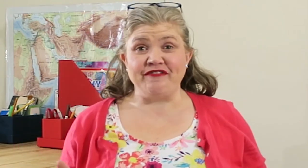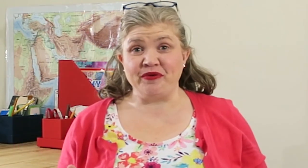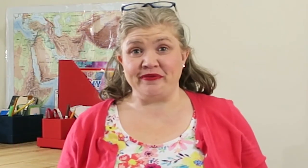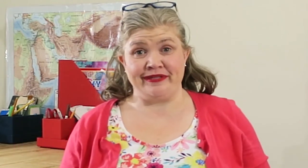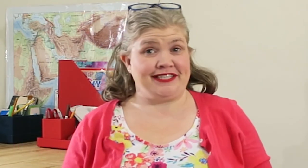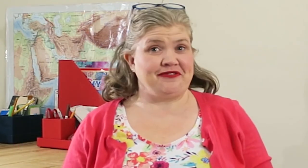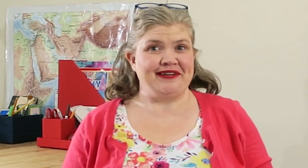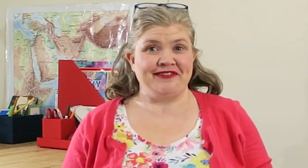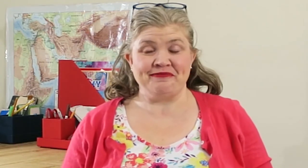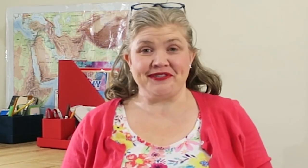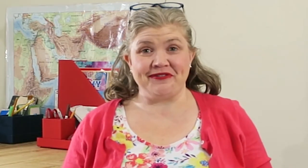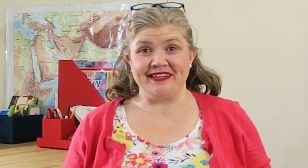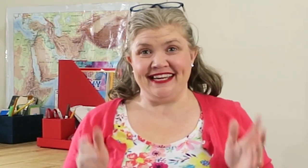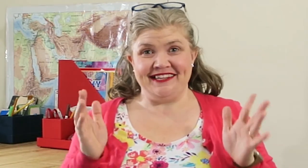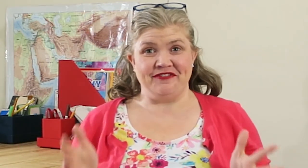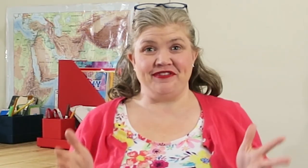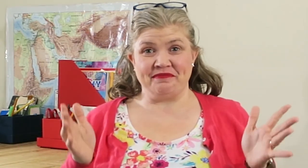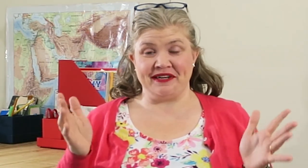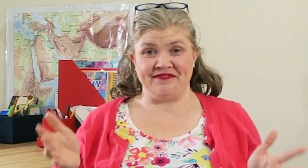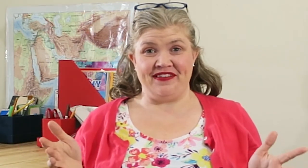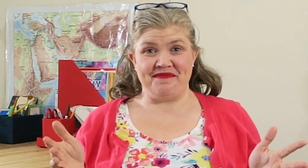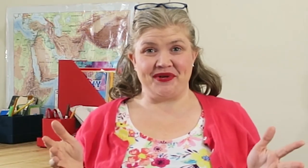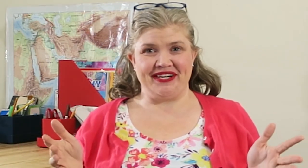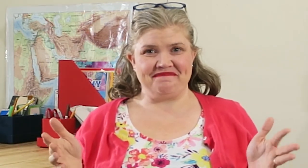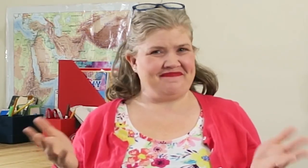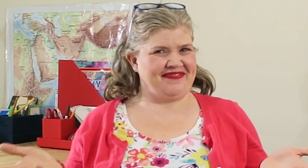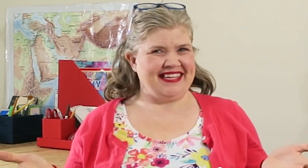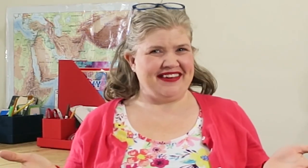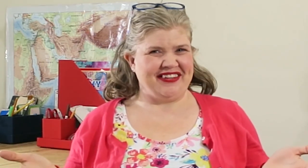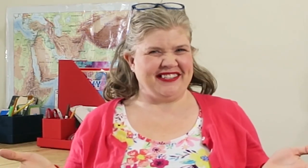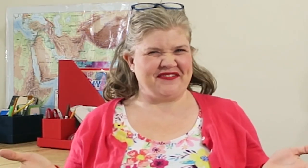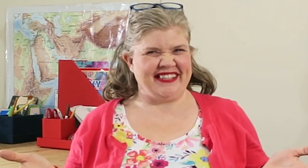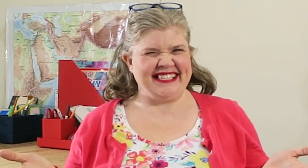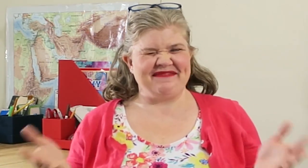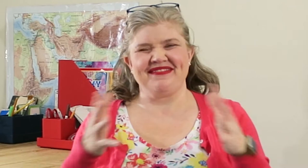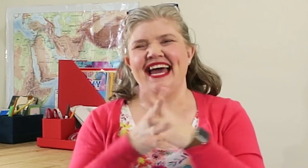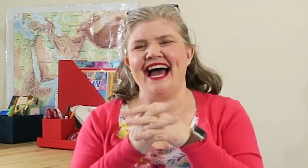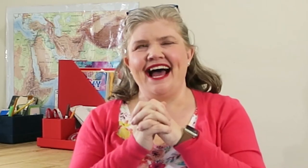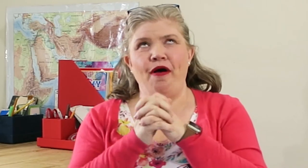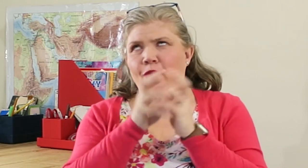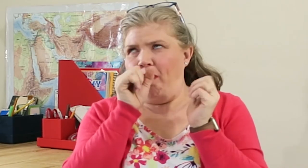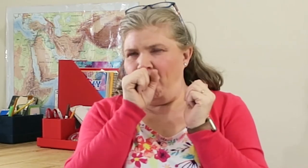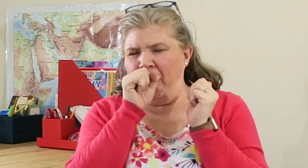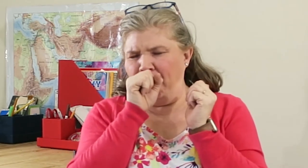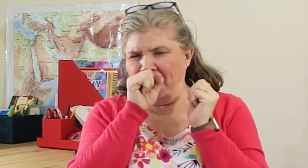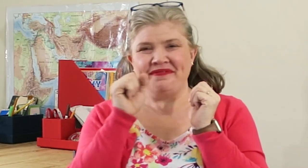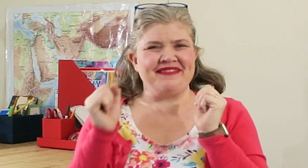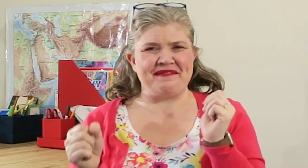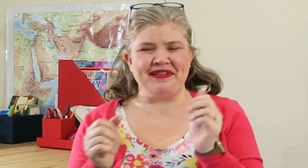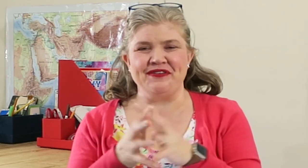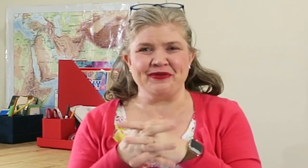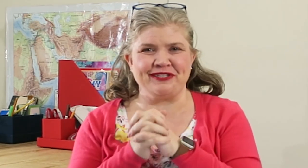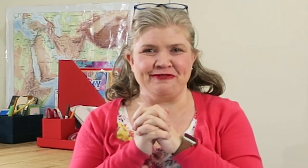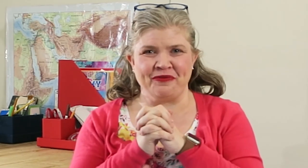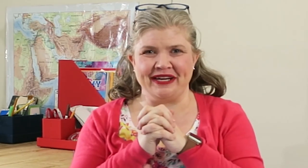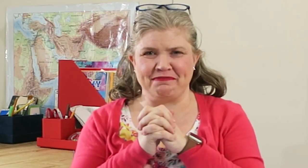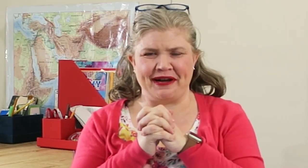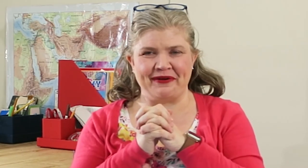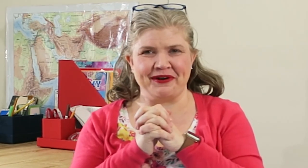Everyone wants to quit homeschooling in November and February. Have you heard the phrase? I believe it was Susan Weisbauer